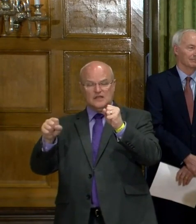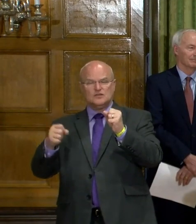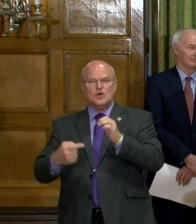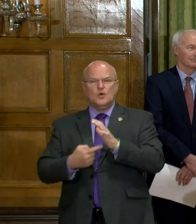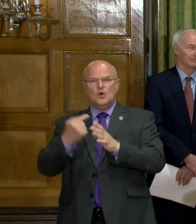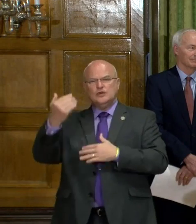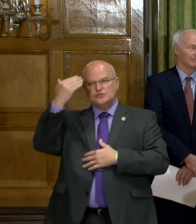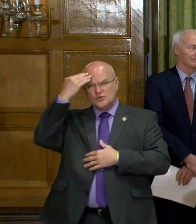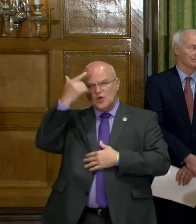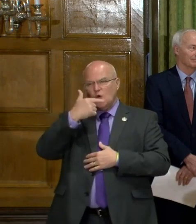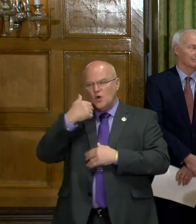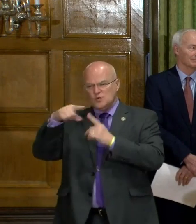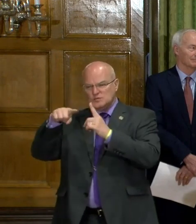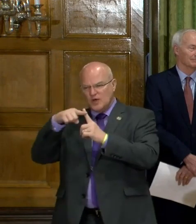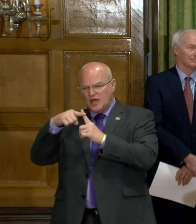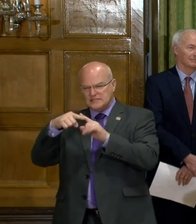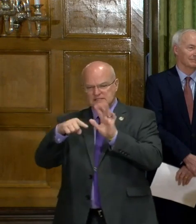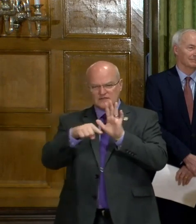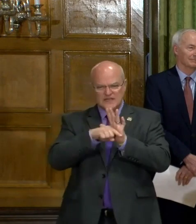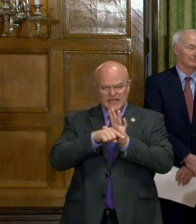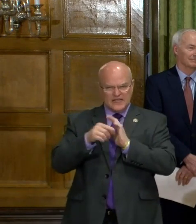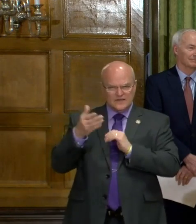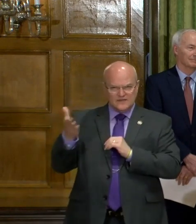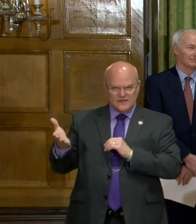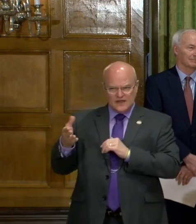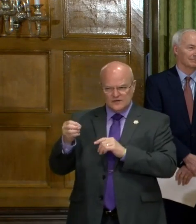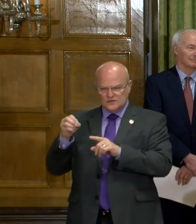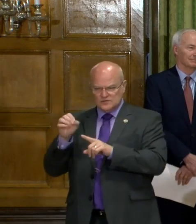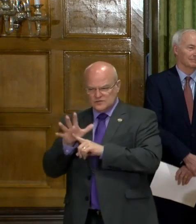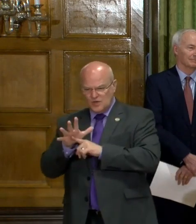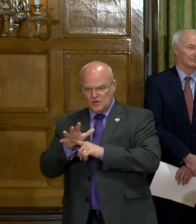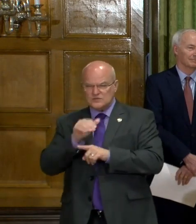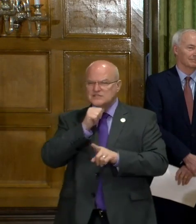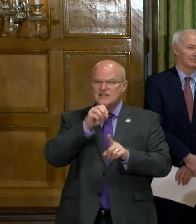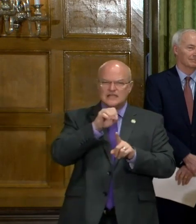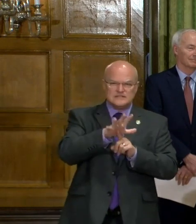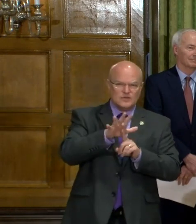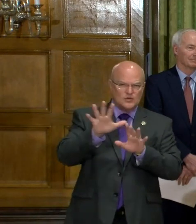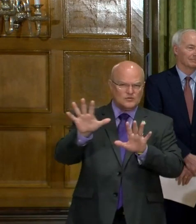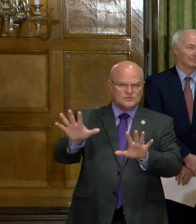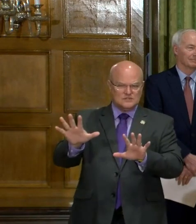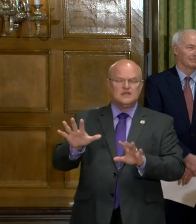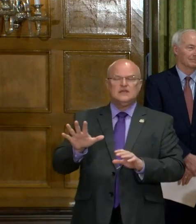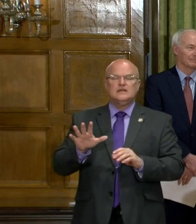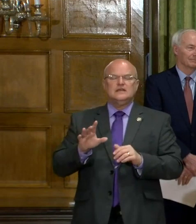once you know who's positive, who's negative, who's exposed, who's not exposed,